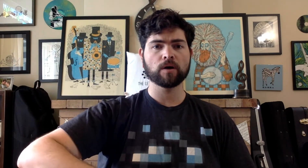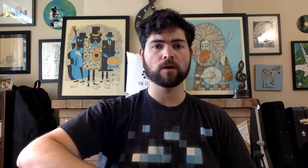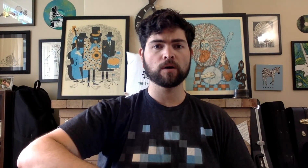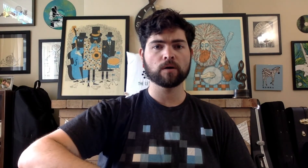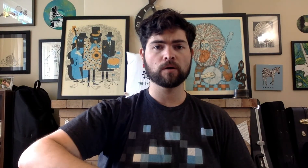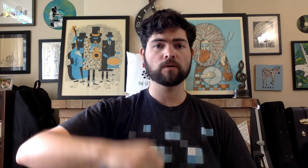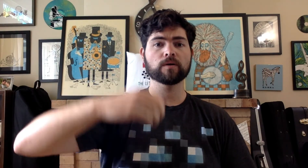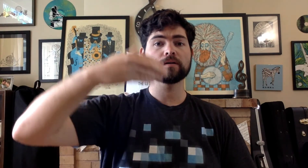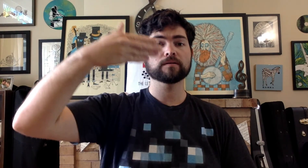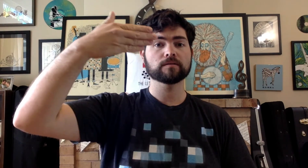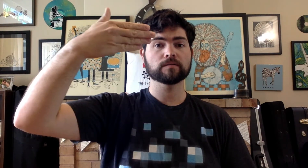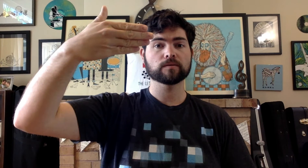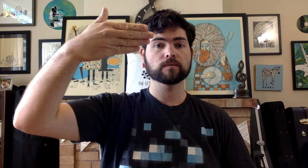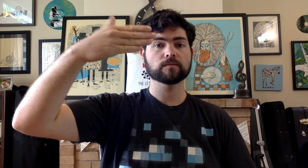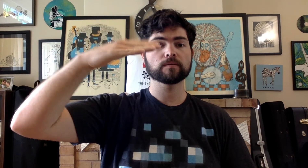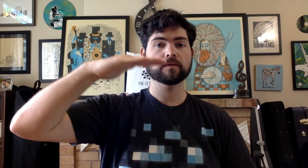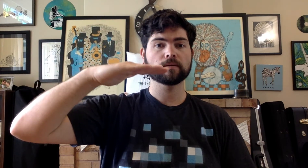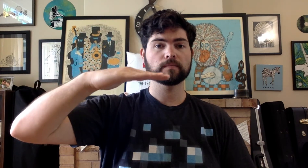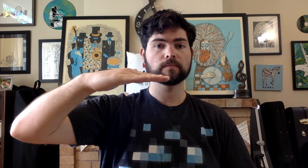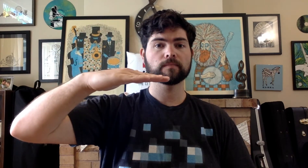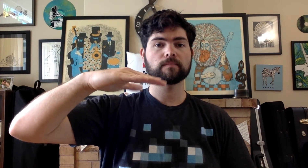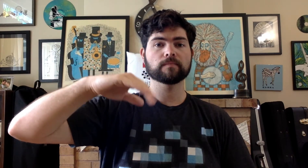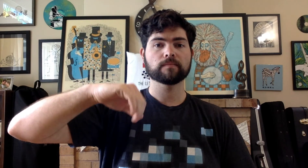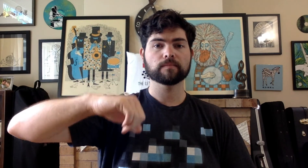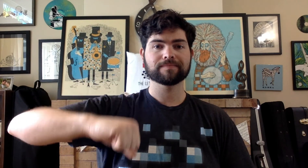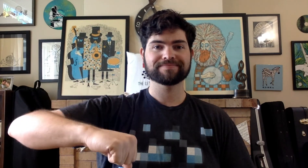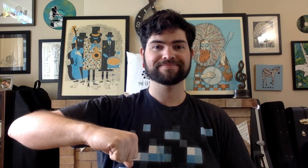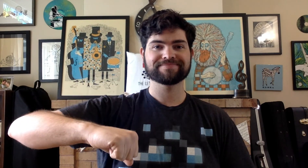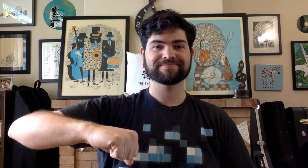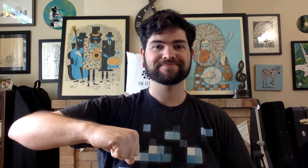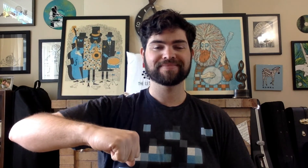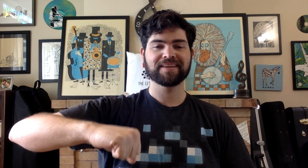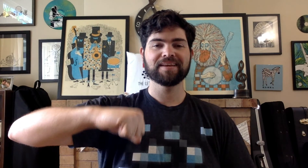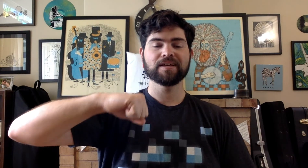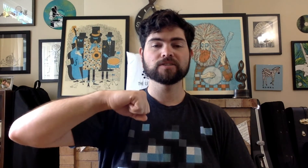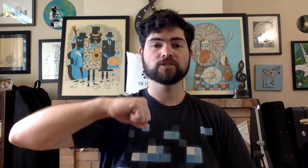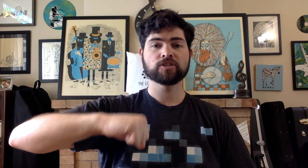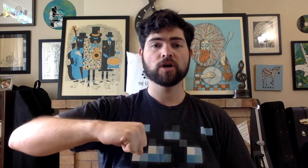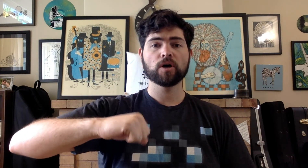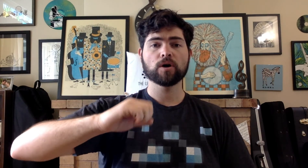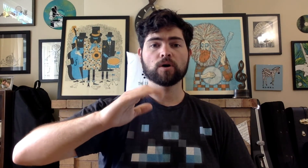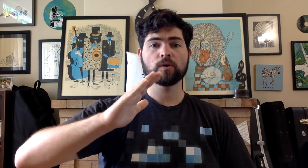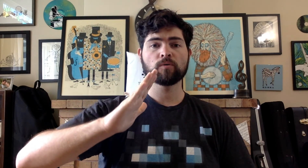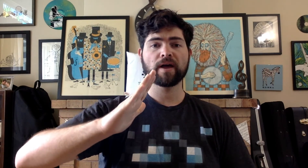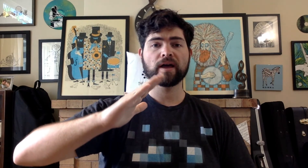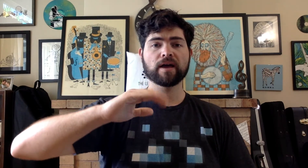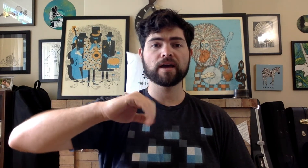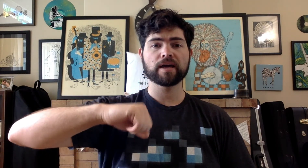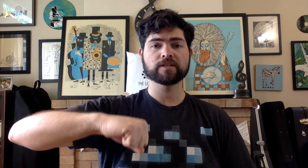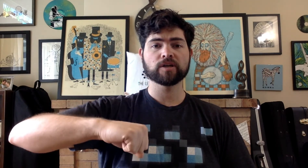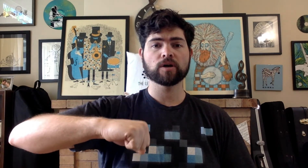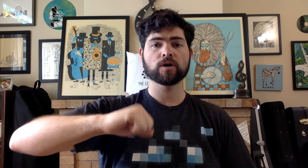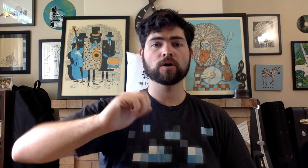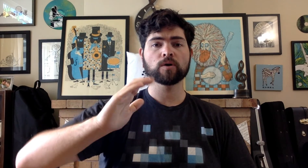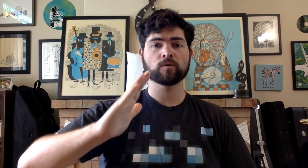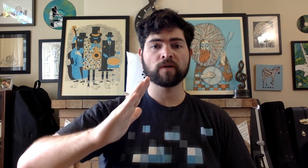do re do re